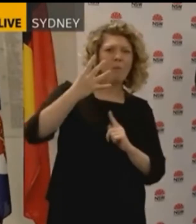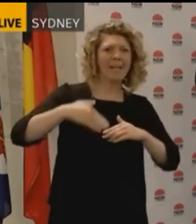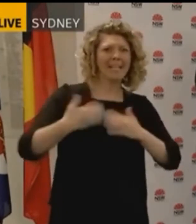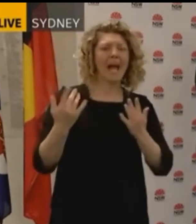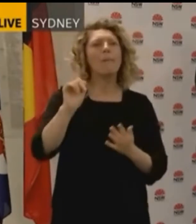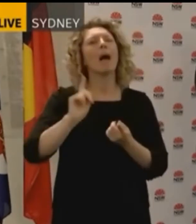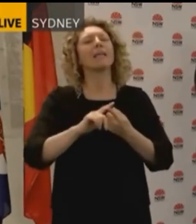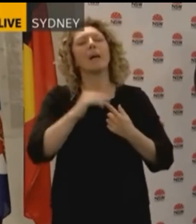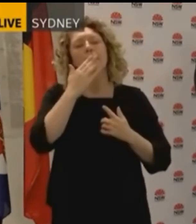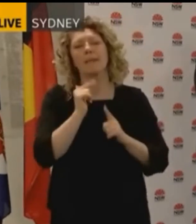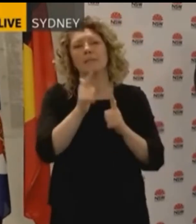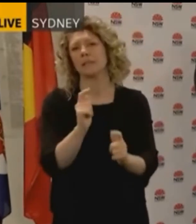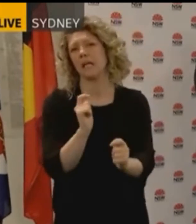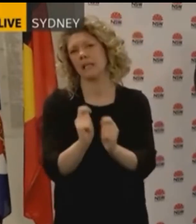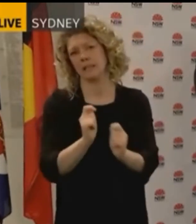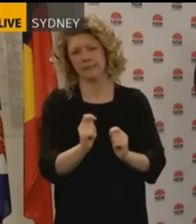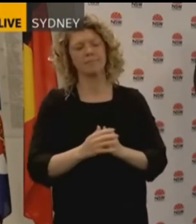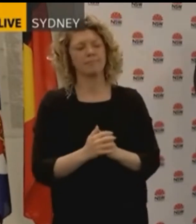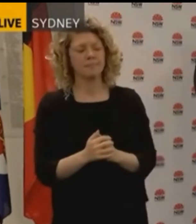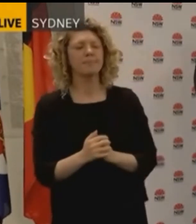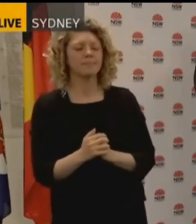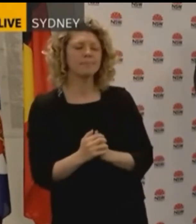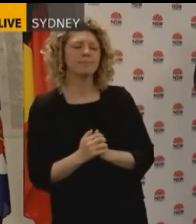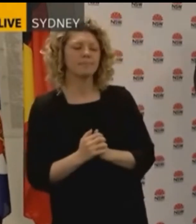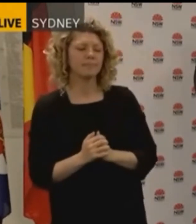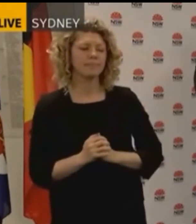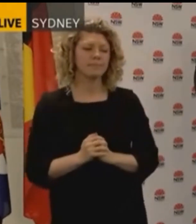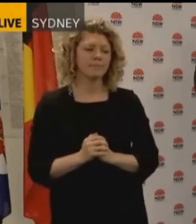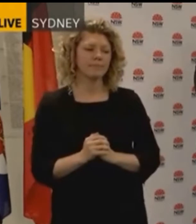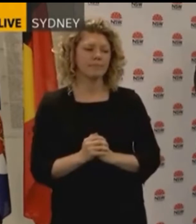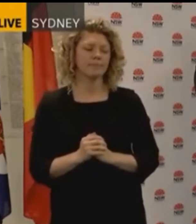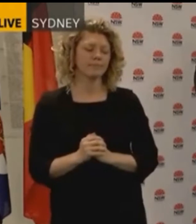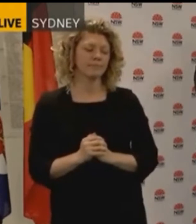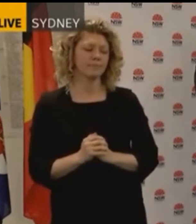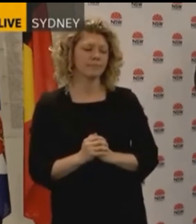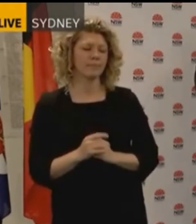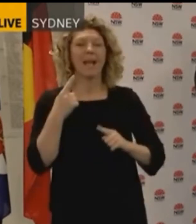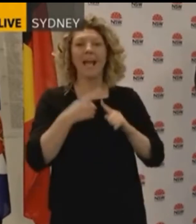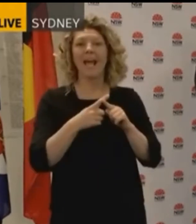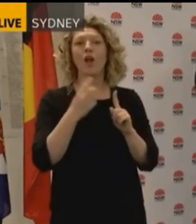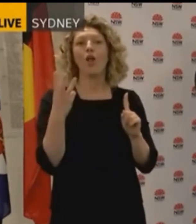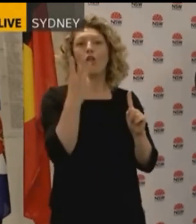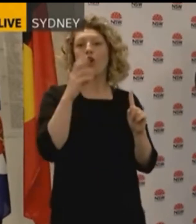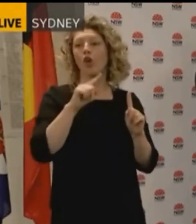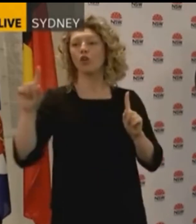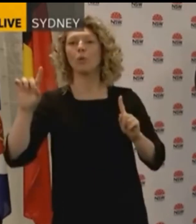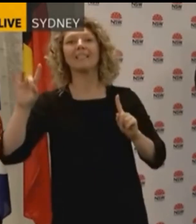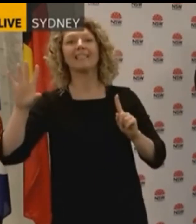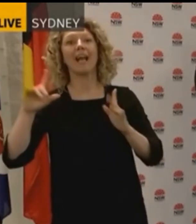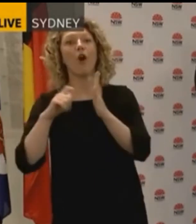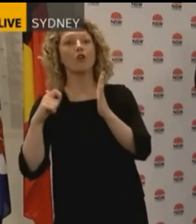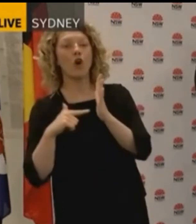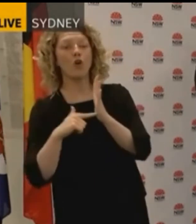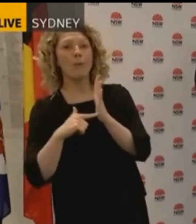you were there but please we are suggesting you to get tested and anyone who was attended between the 3rd to the 10th of October